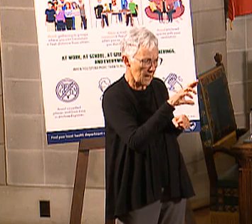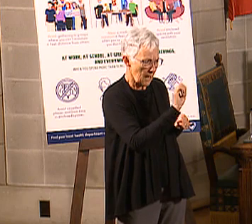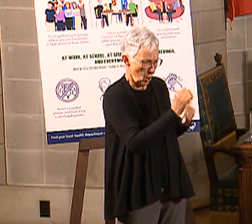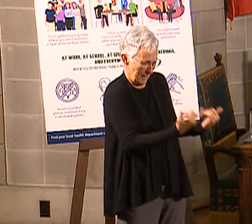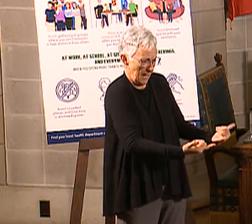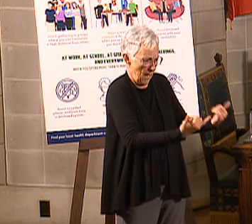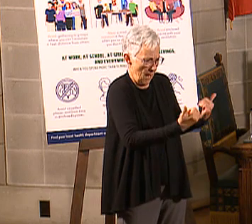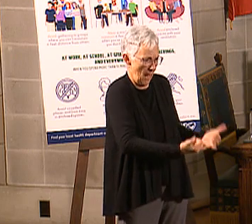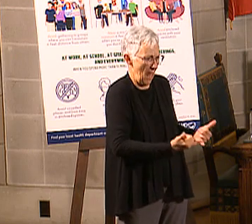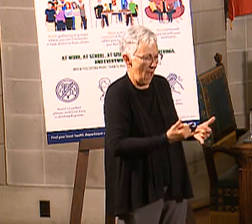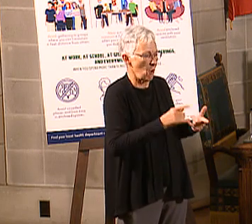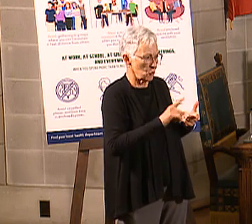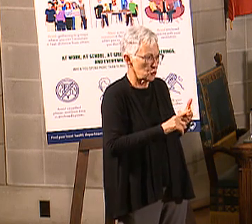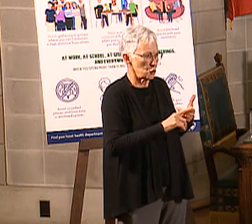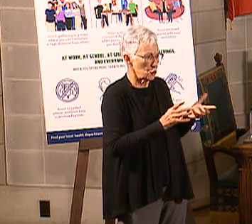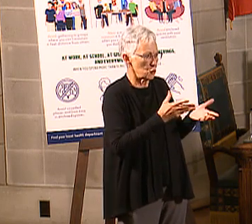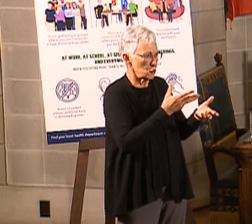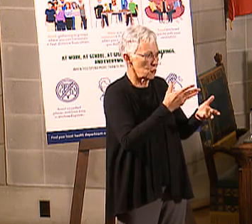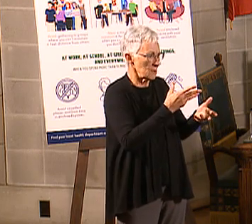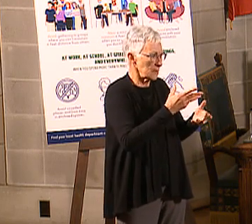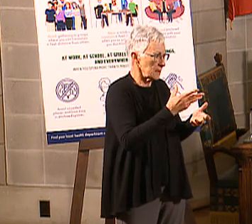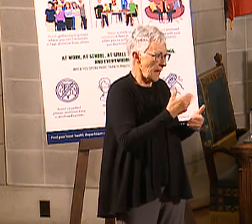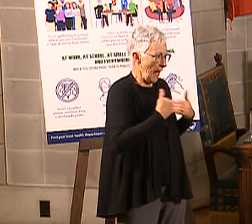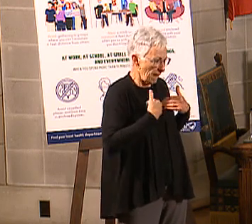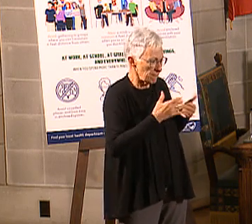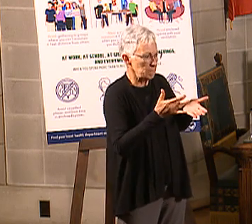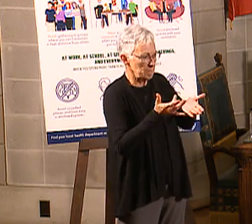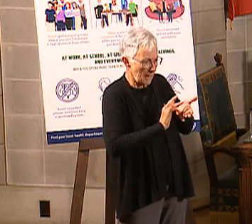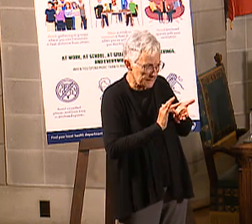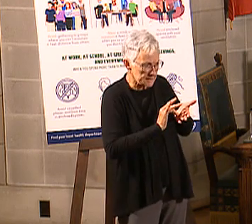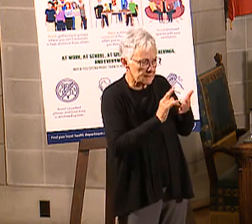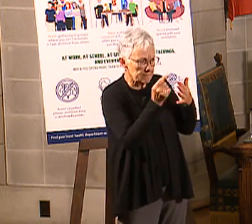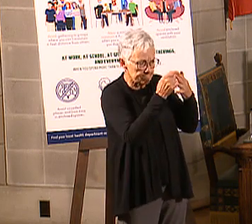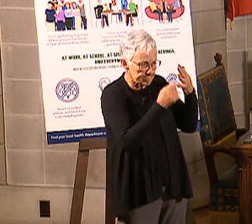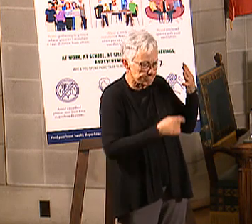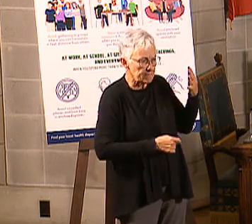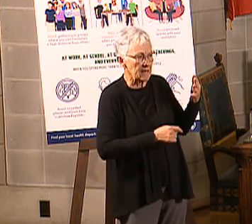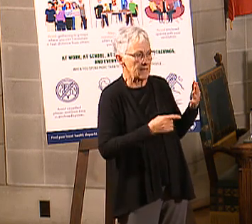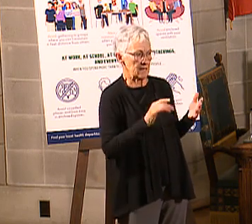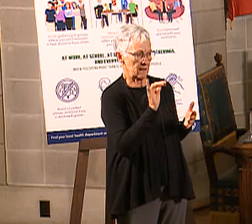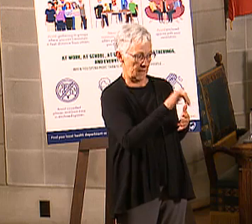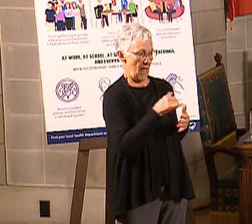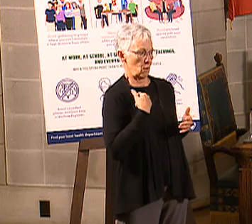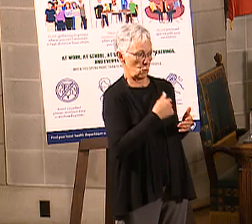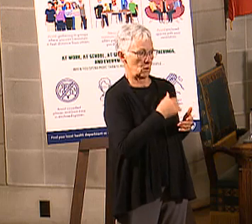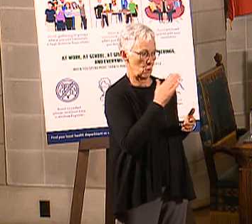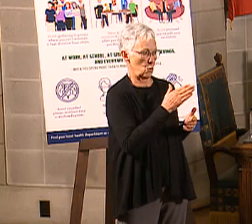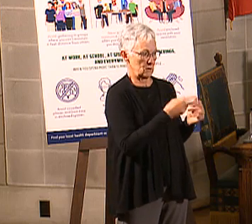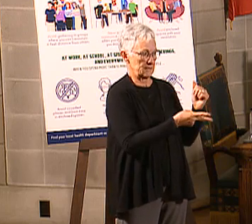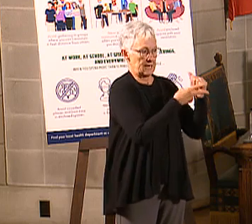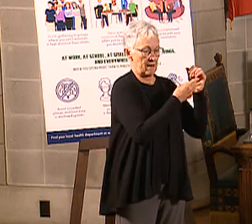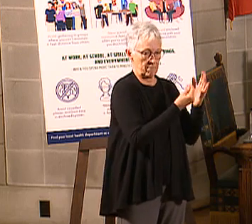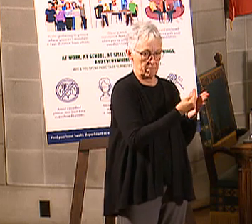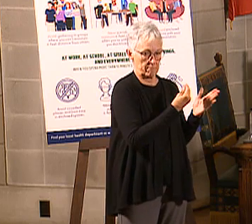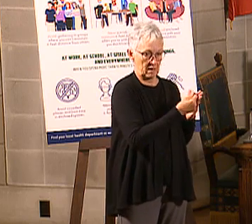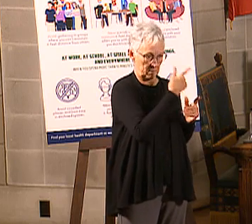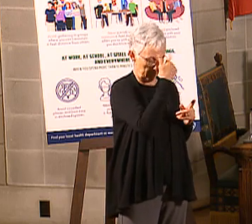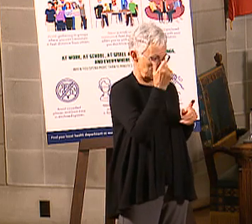money so that we can be good stewards of the taxpayer money and can serve that money to be able to serve all the individuals in need.